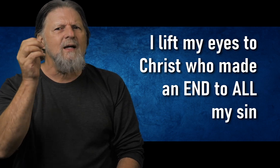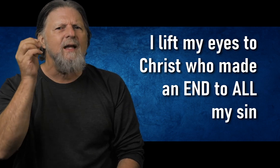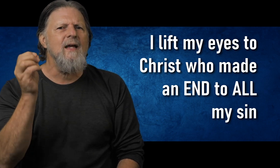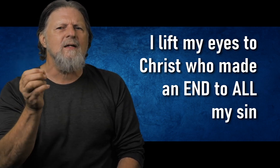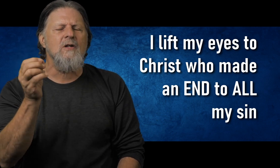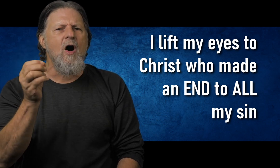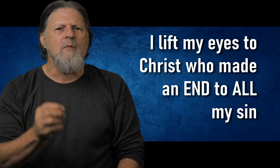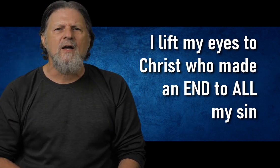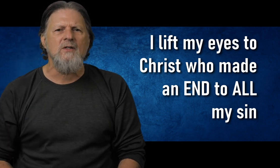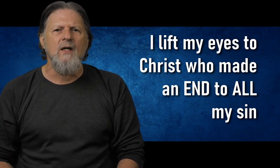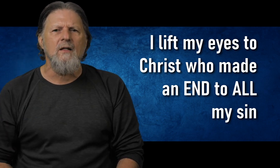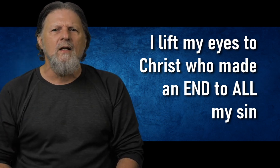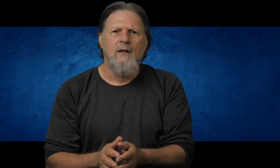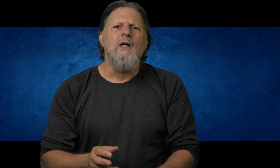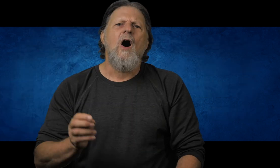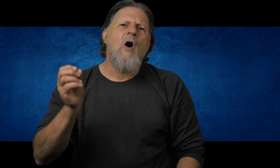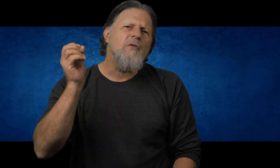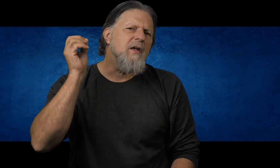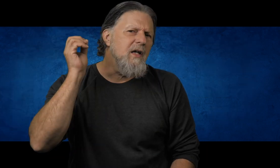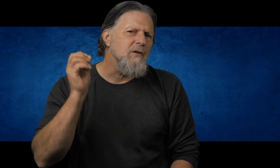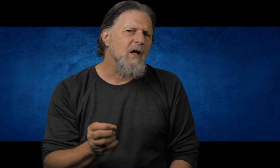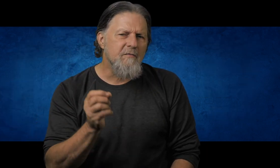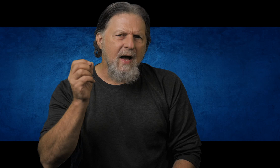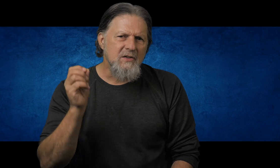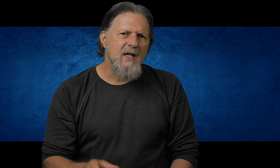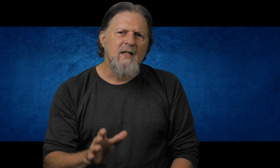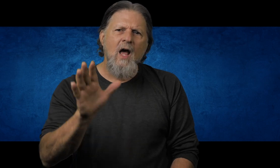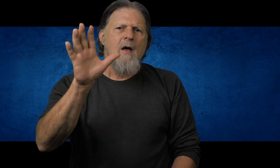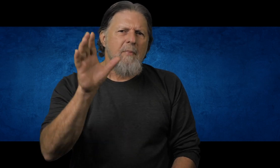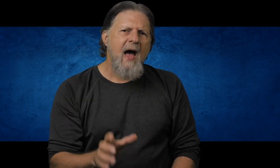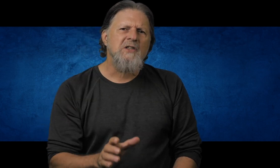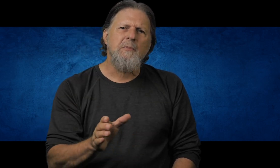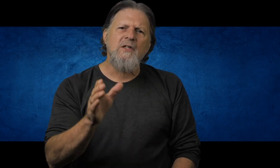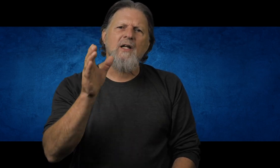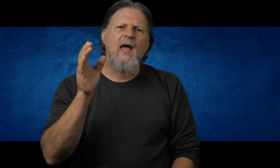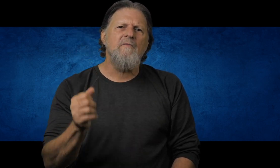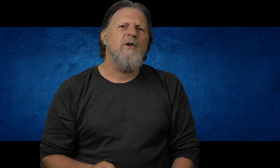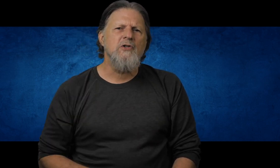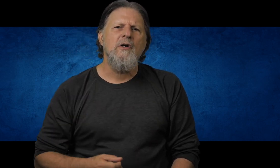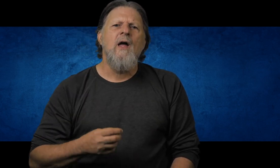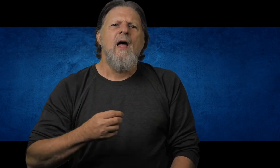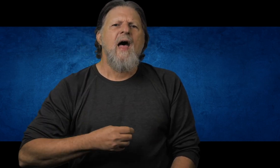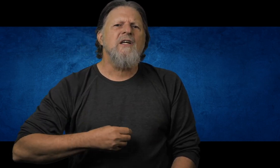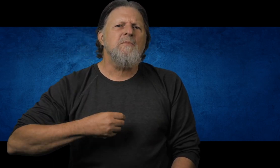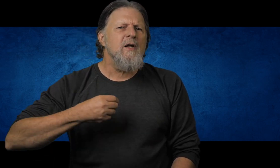an end to all my sin. All the guilt of my sin, past, present, and future, has been